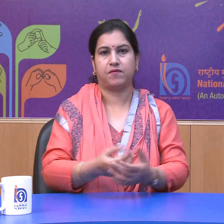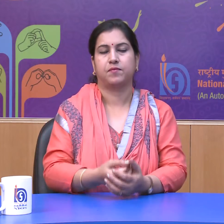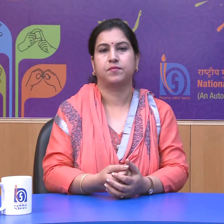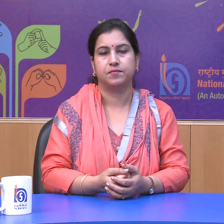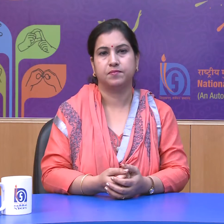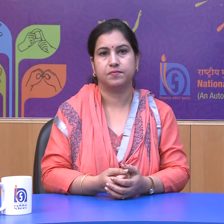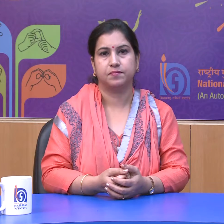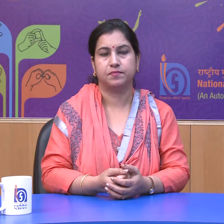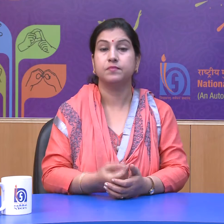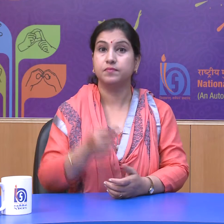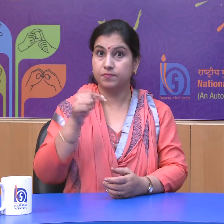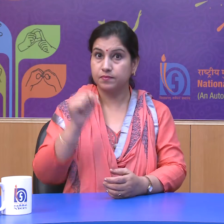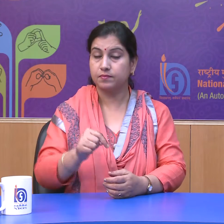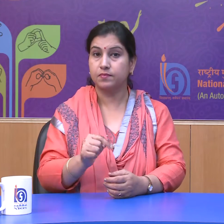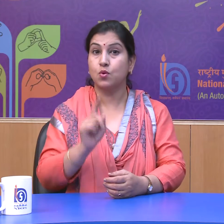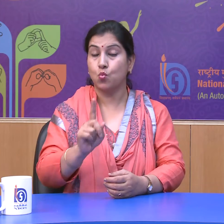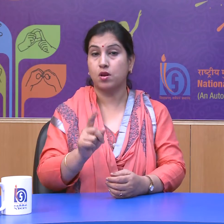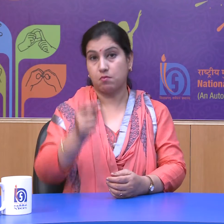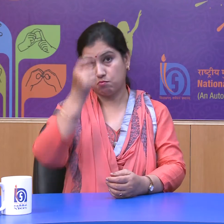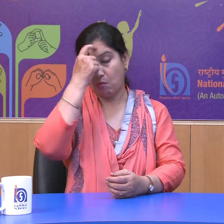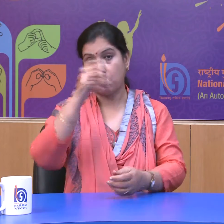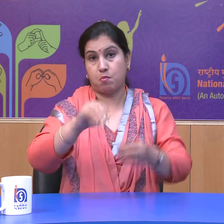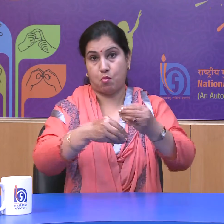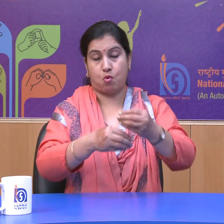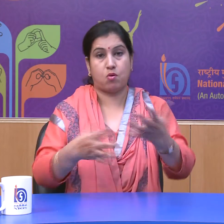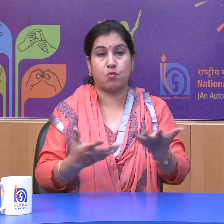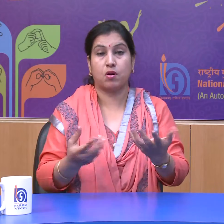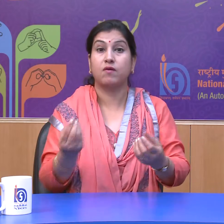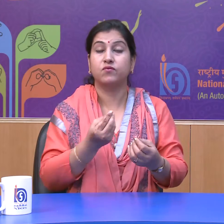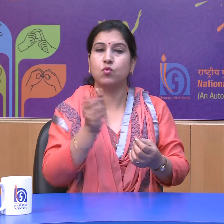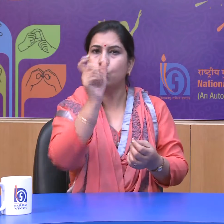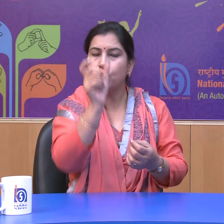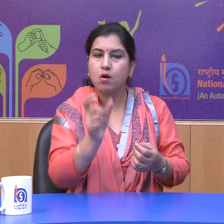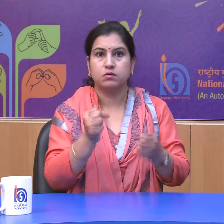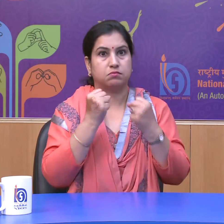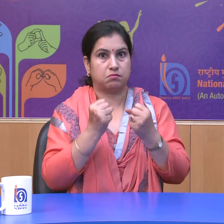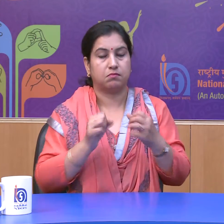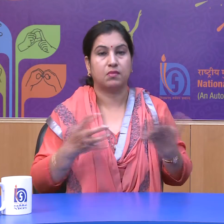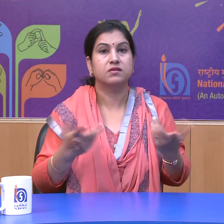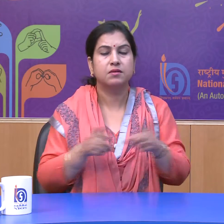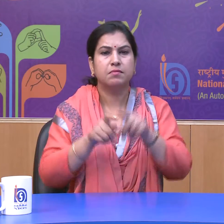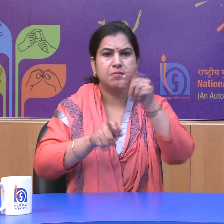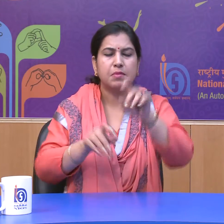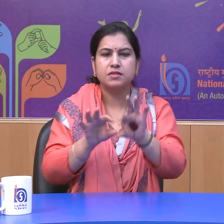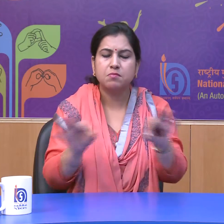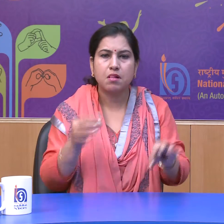There is one more problem, some terms are difficult for common people to understand.